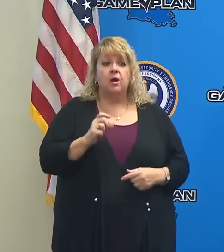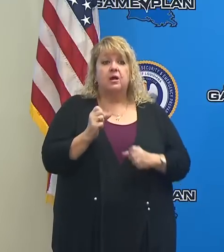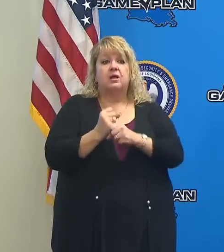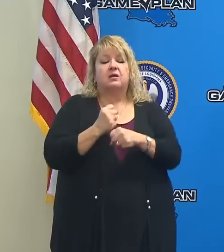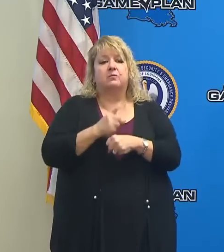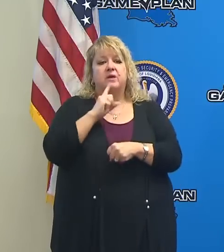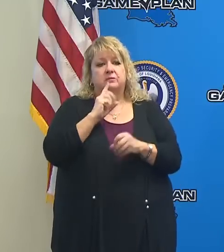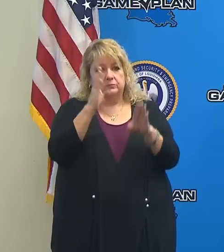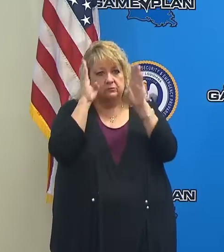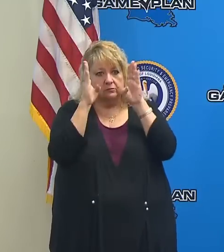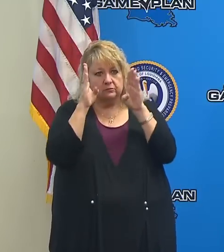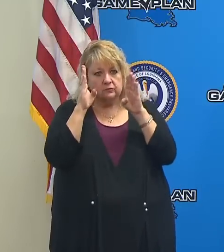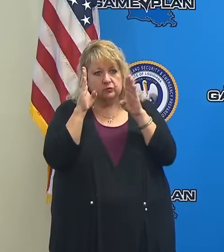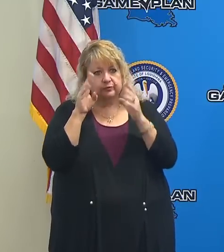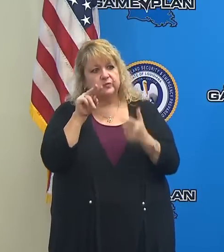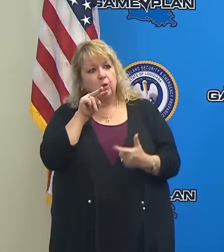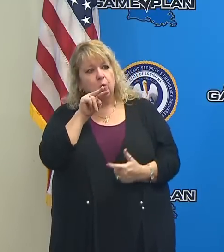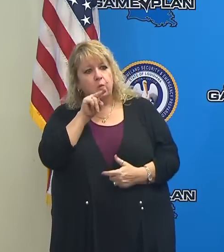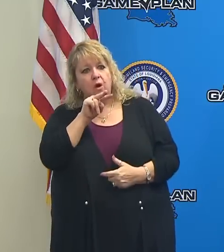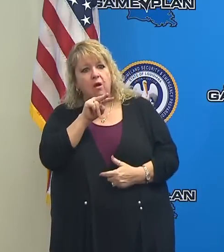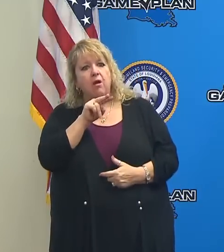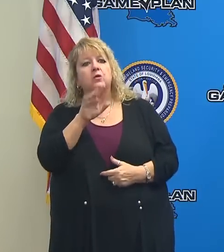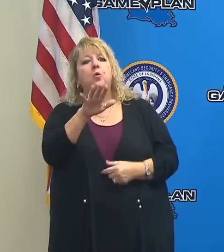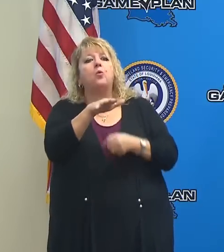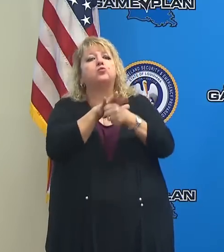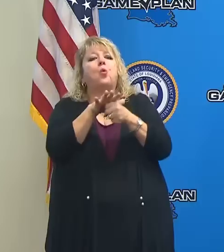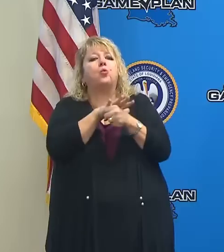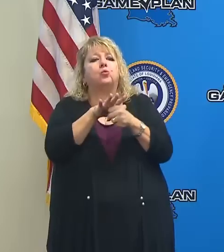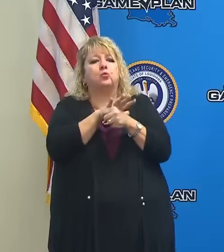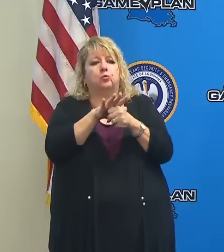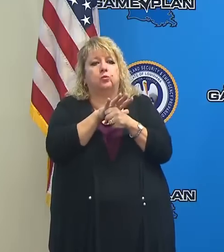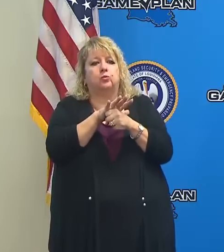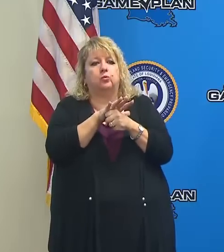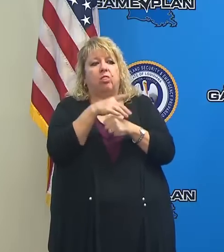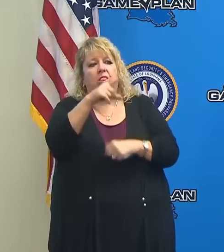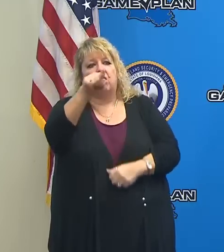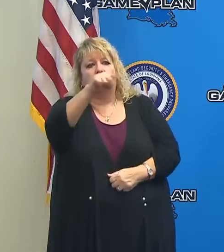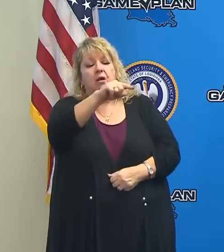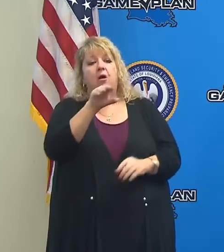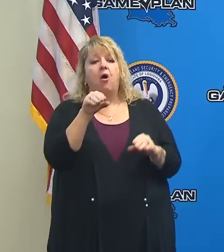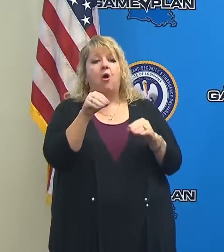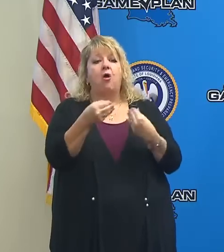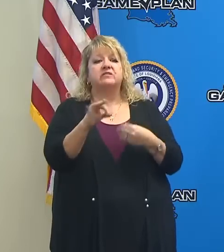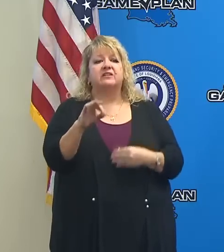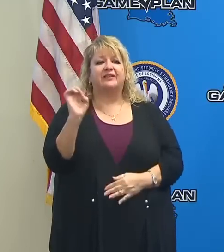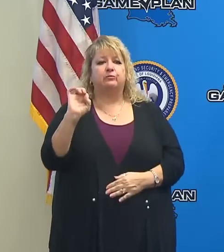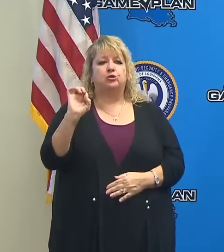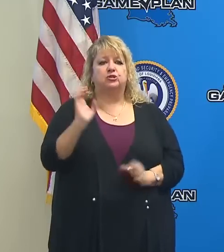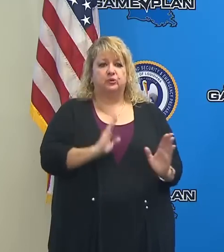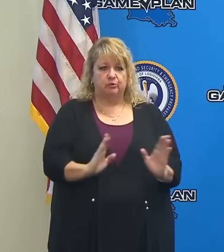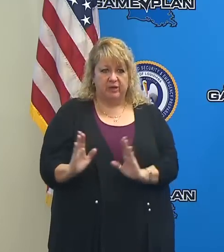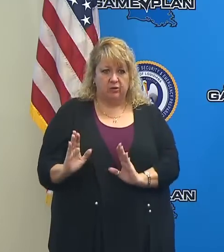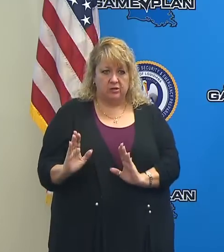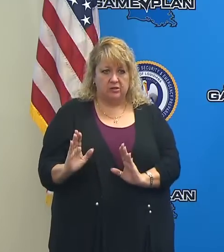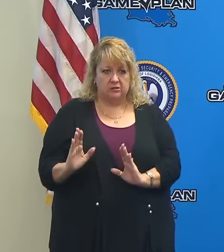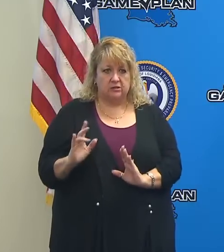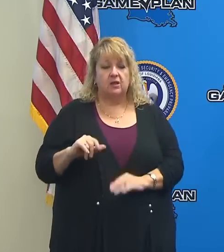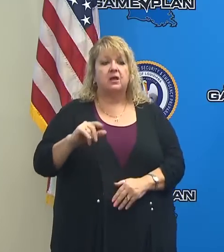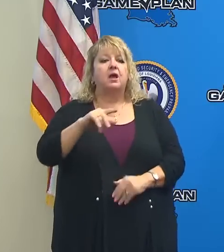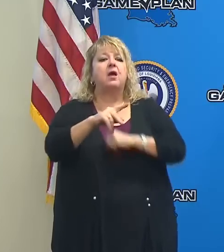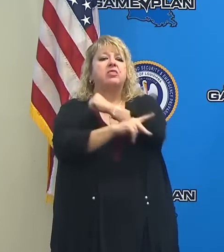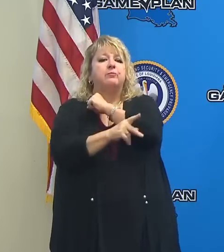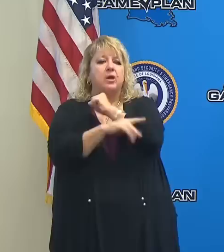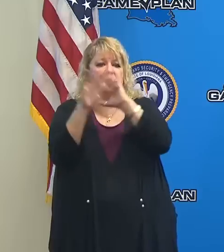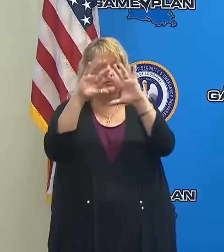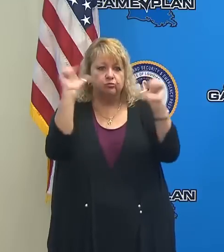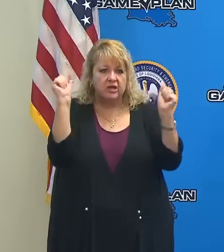you're paying close attention to your local officials, especially the offices of emergency preparedness and parish presidents